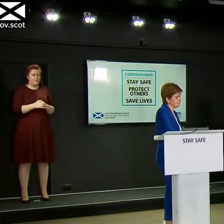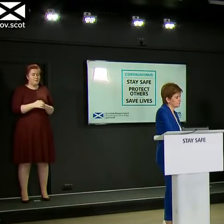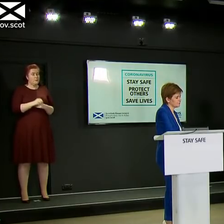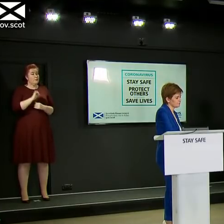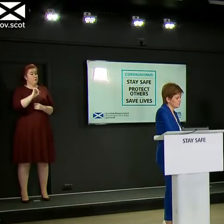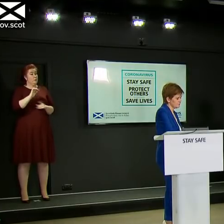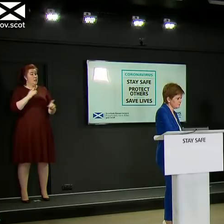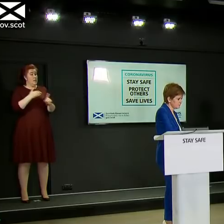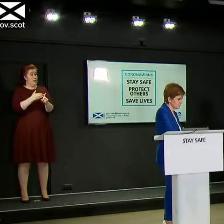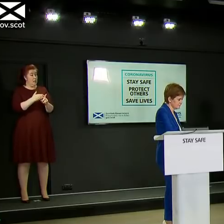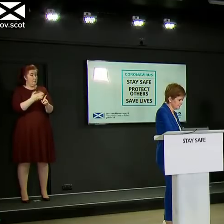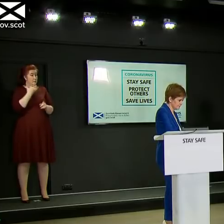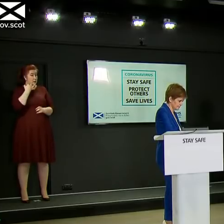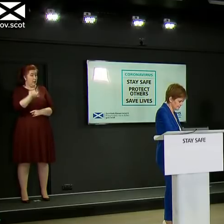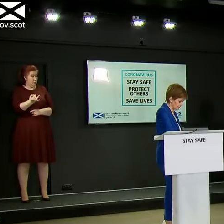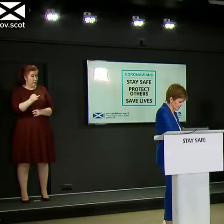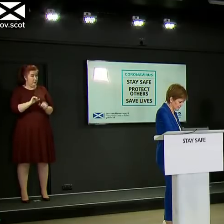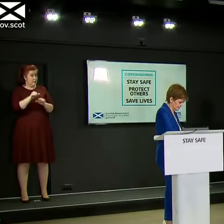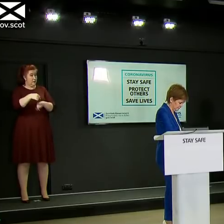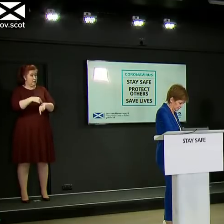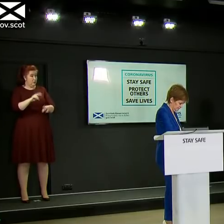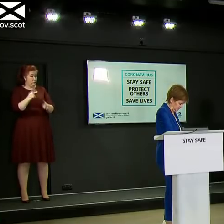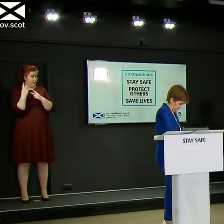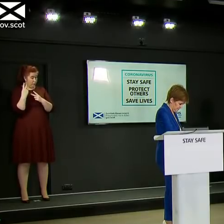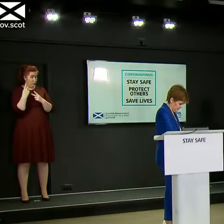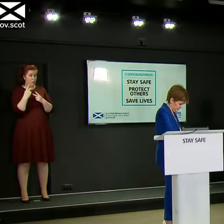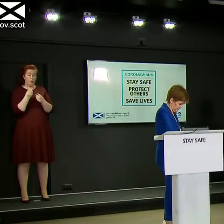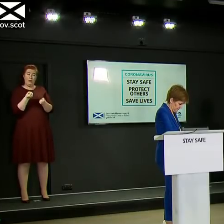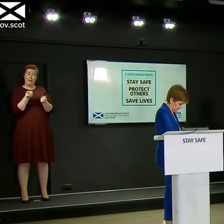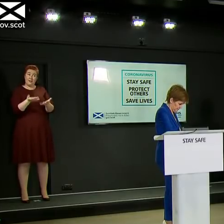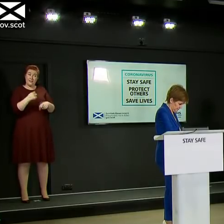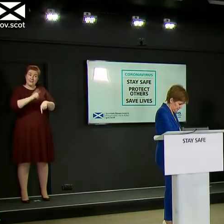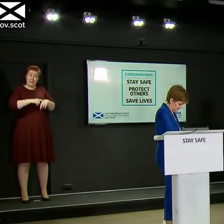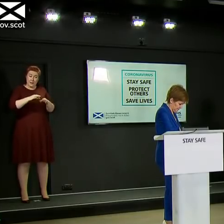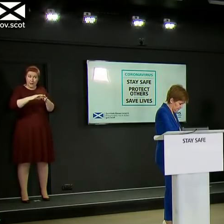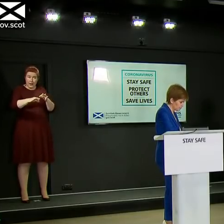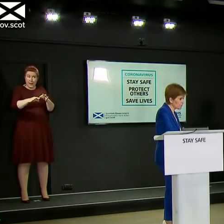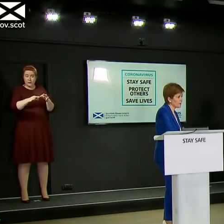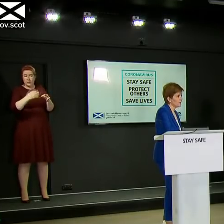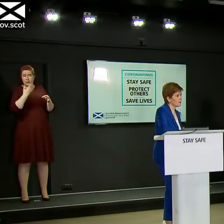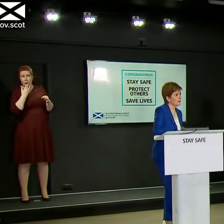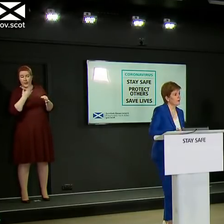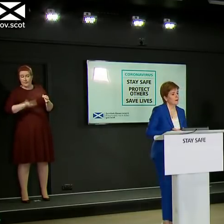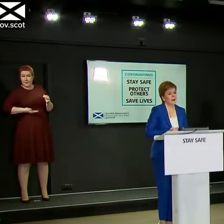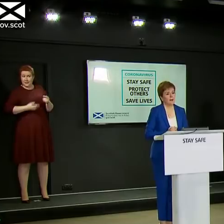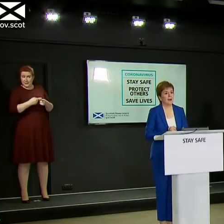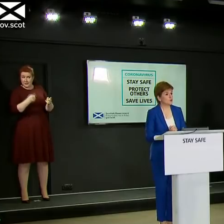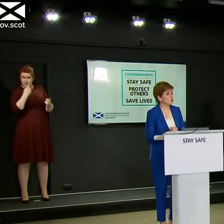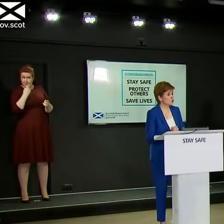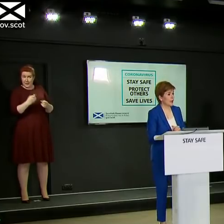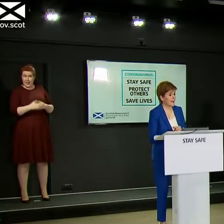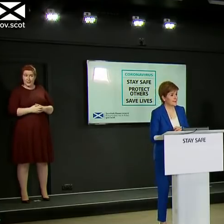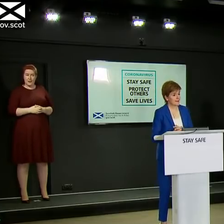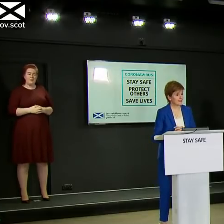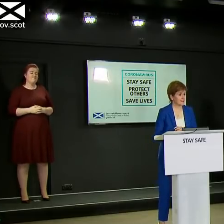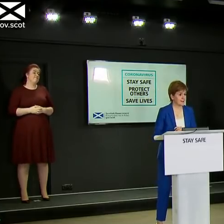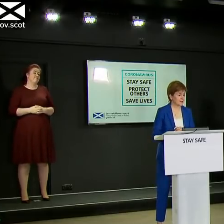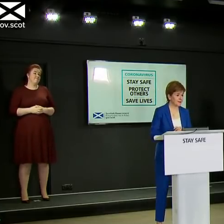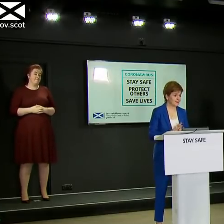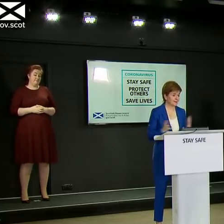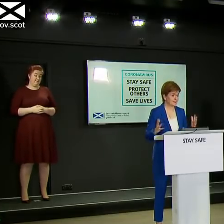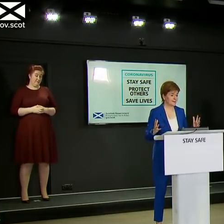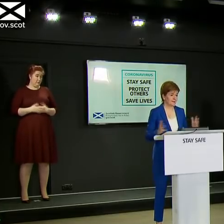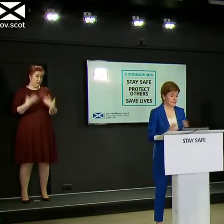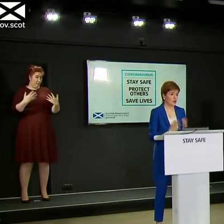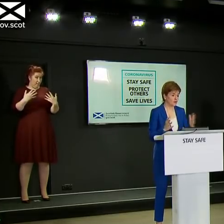at the next review, to set out a timeline or timescale for businesses in that position? I don't know yet is